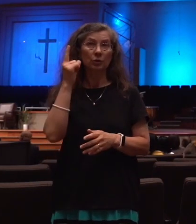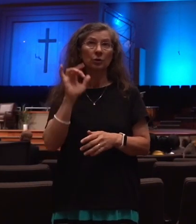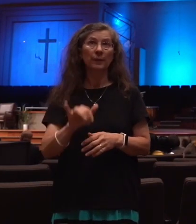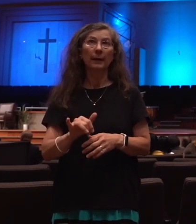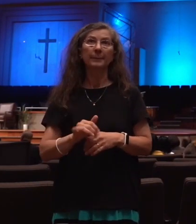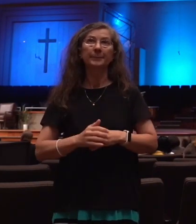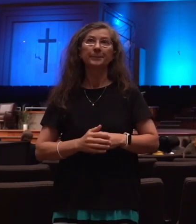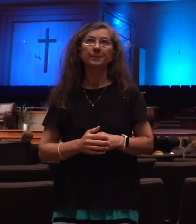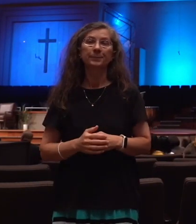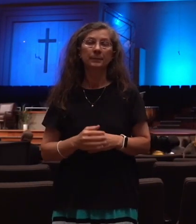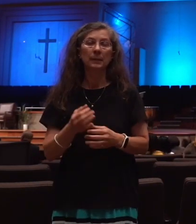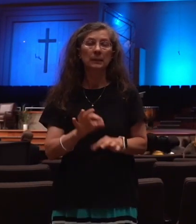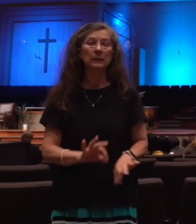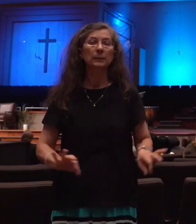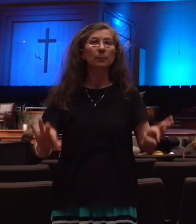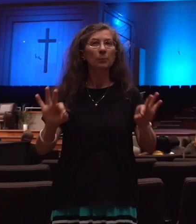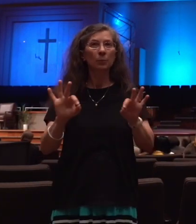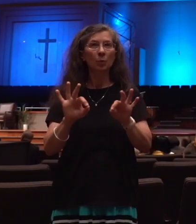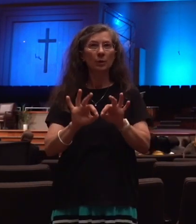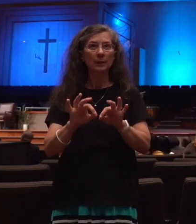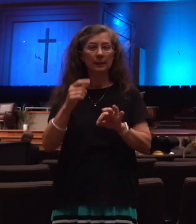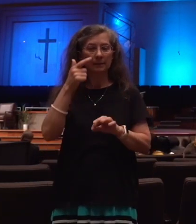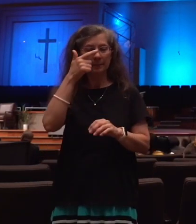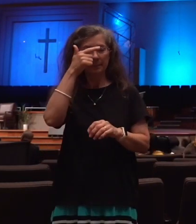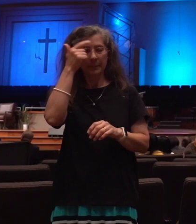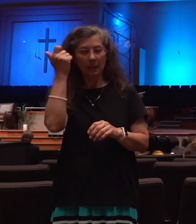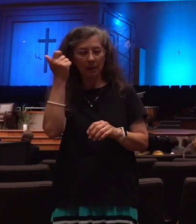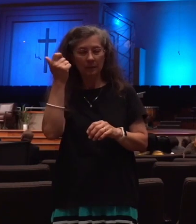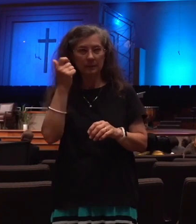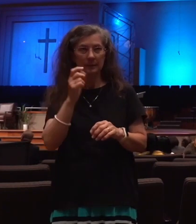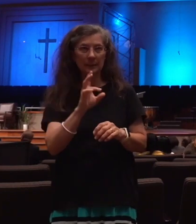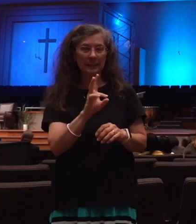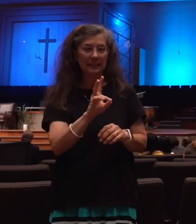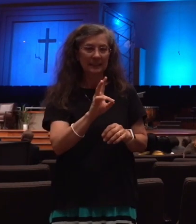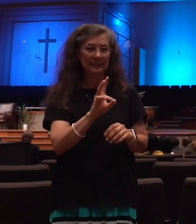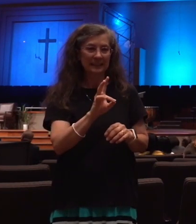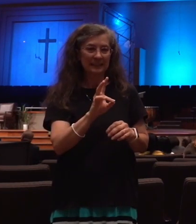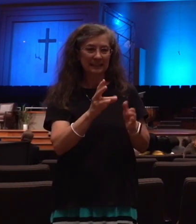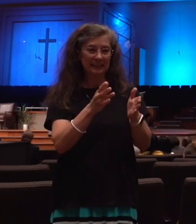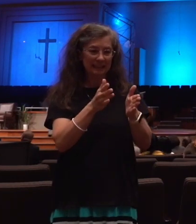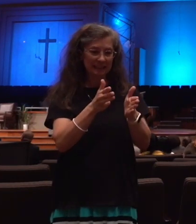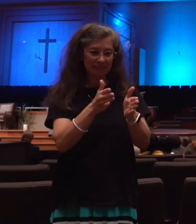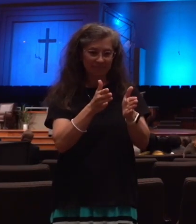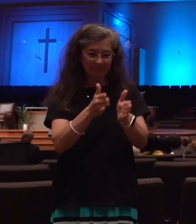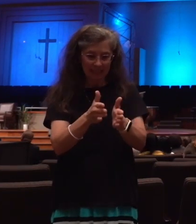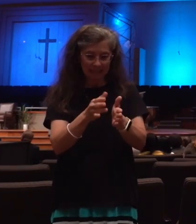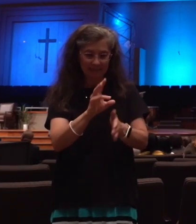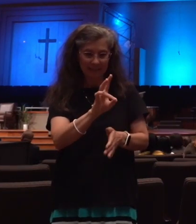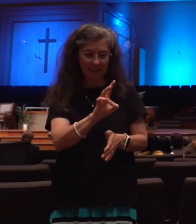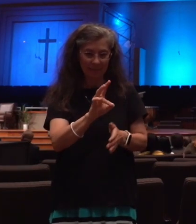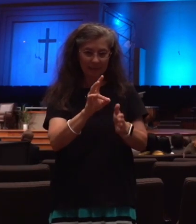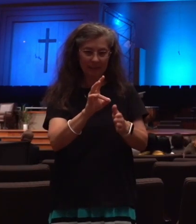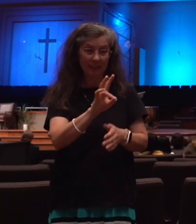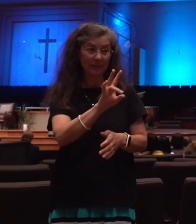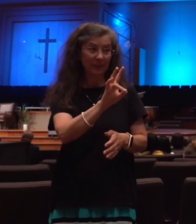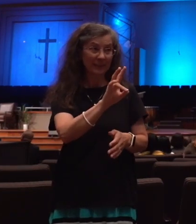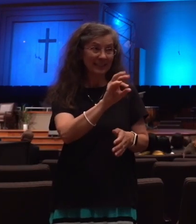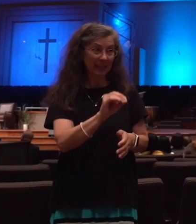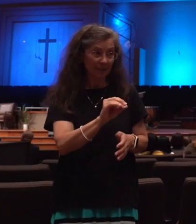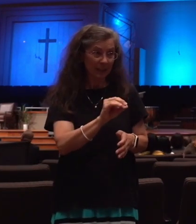important is because the weeks, the set of sevens, there's 70 sets of sevens, and